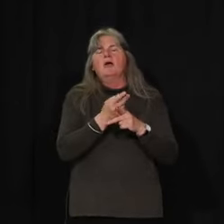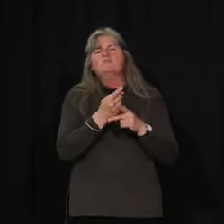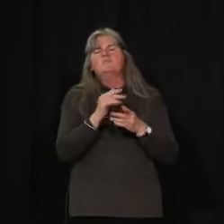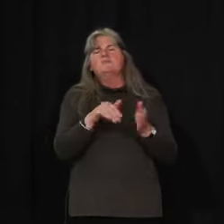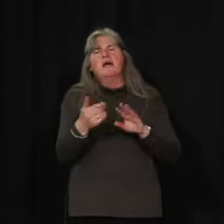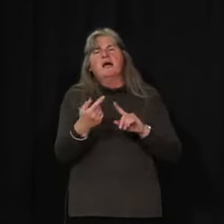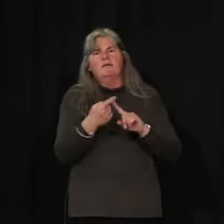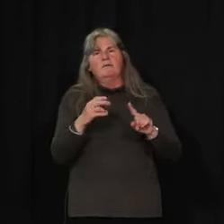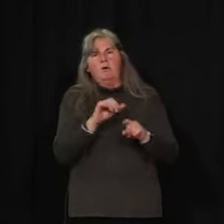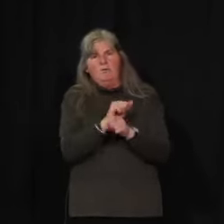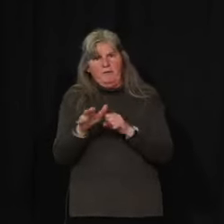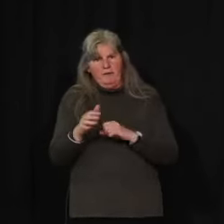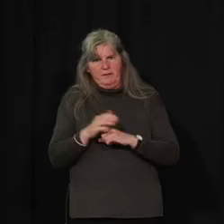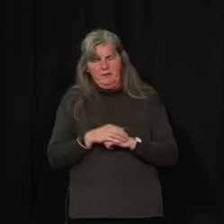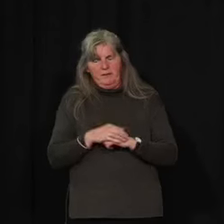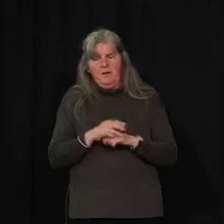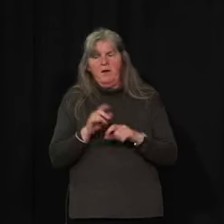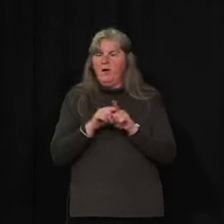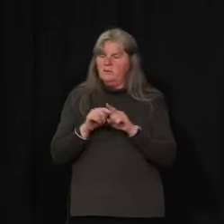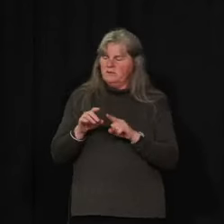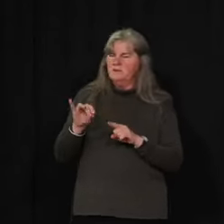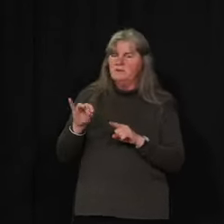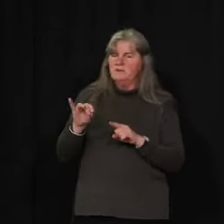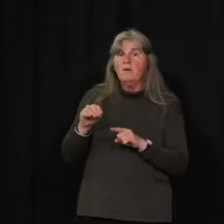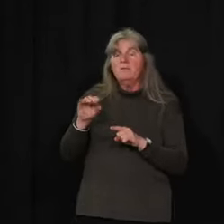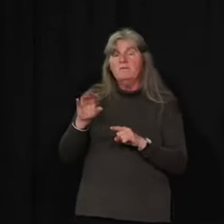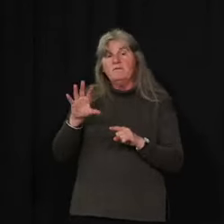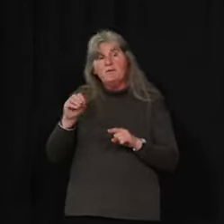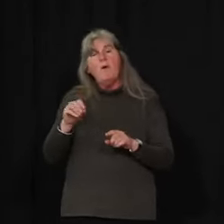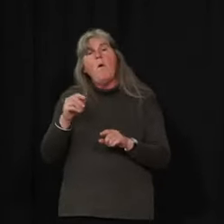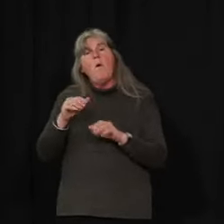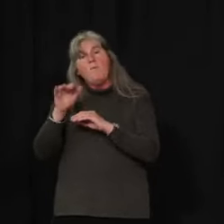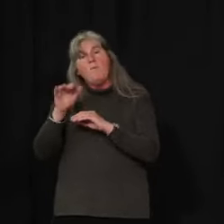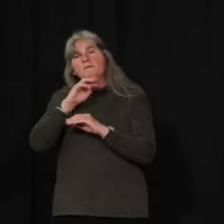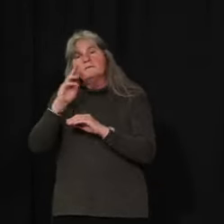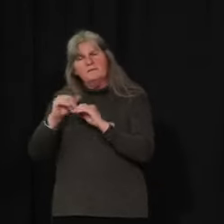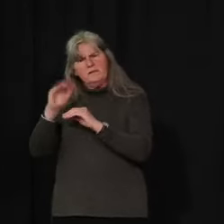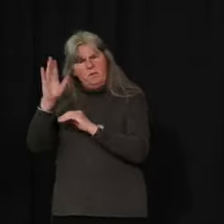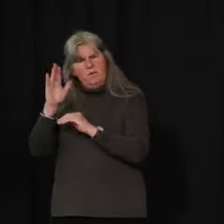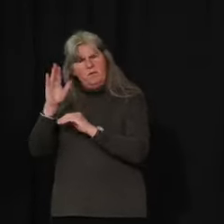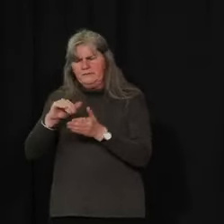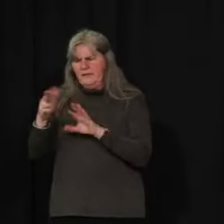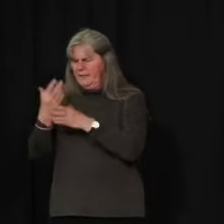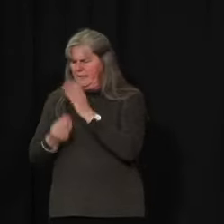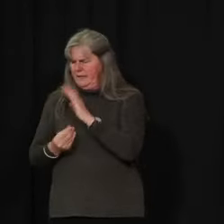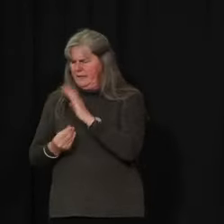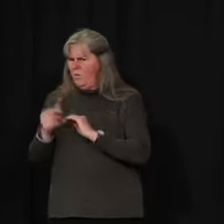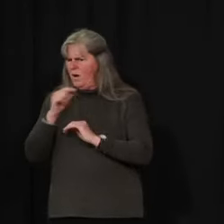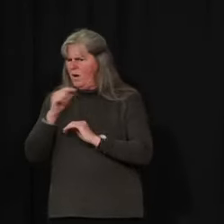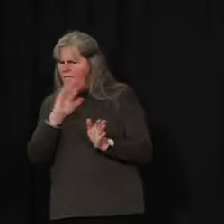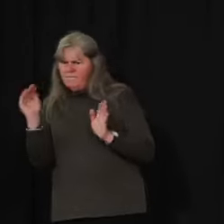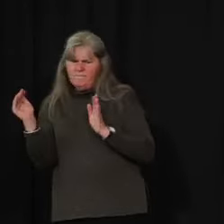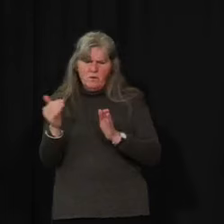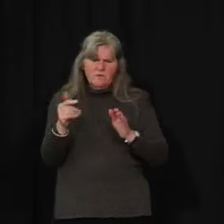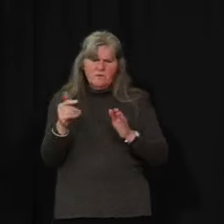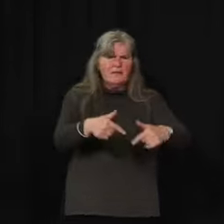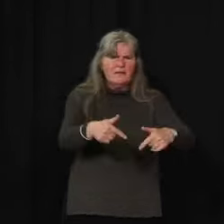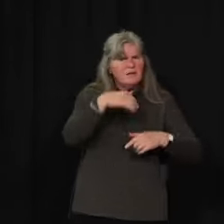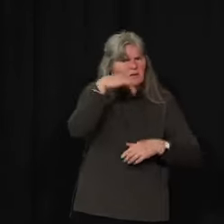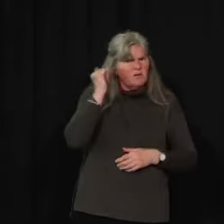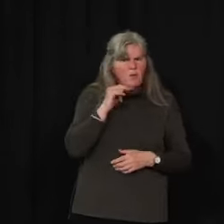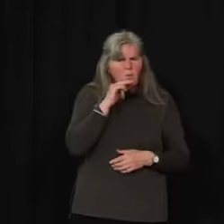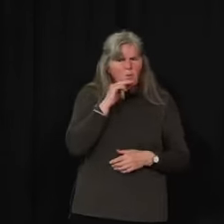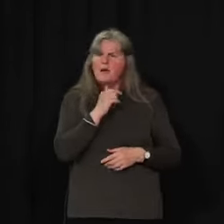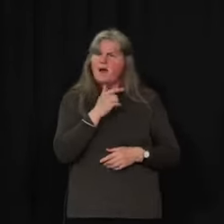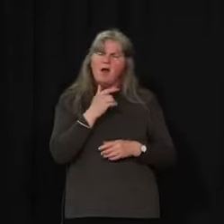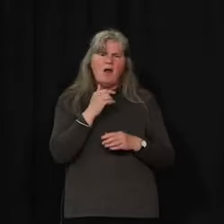were of people over 60. Based on these hard facts, why isn't this now the focus here in Yukon, rather than continuing to target everyone?